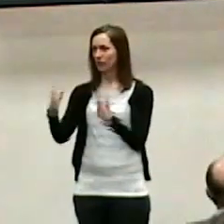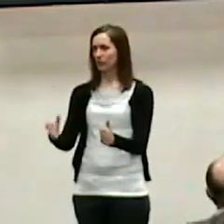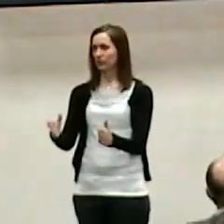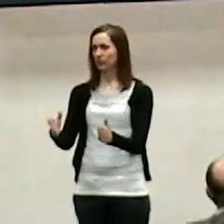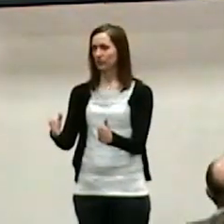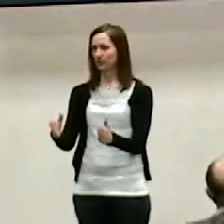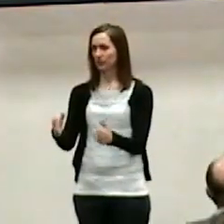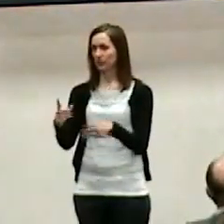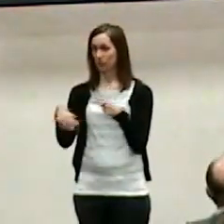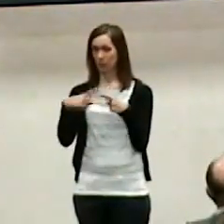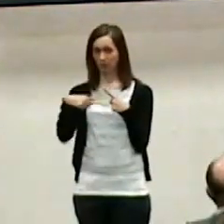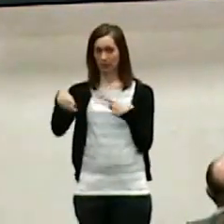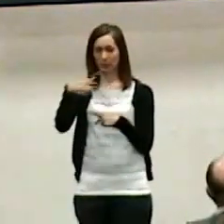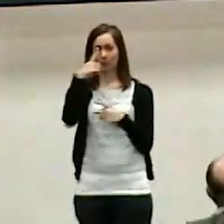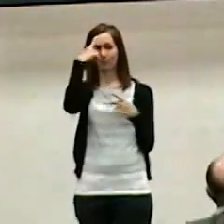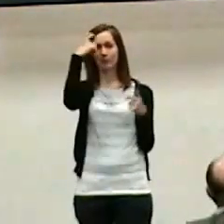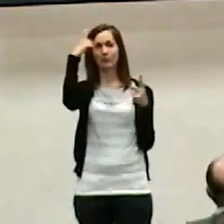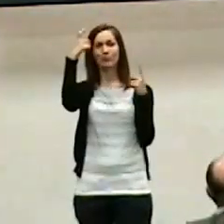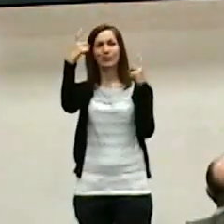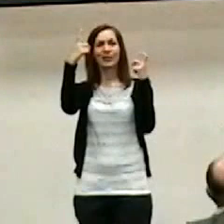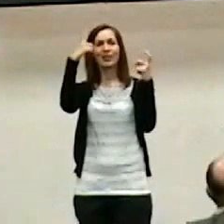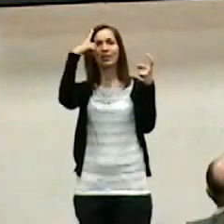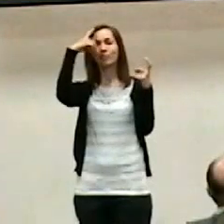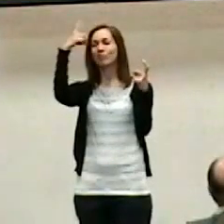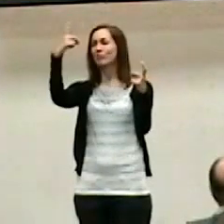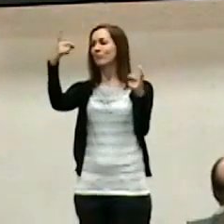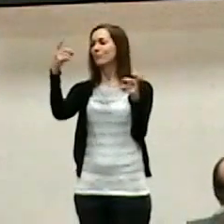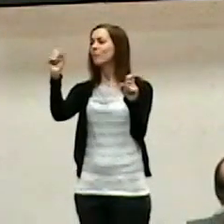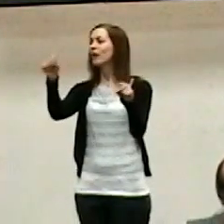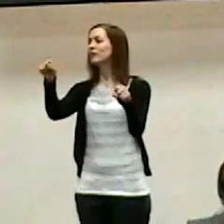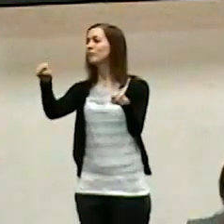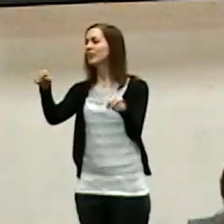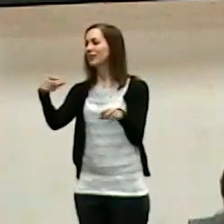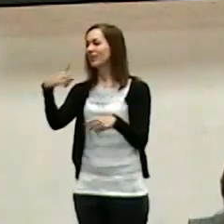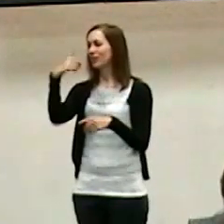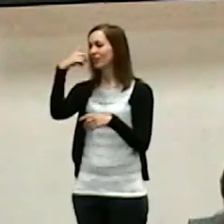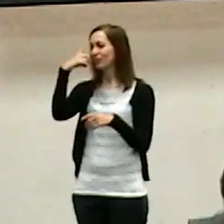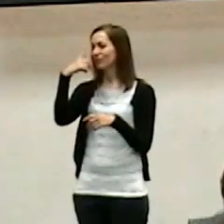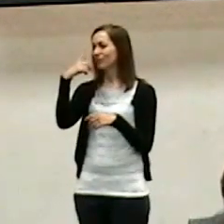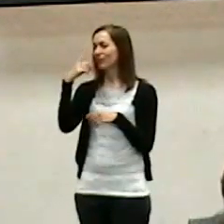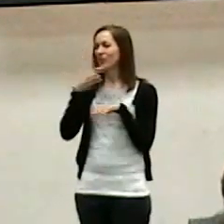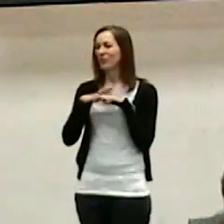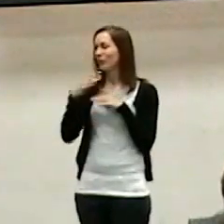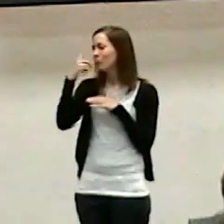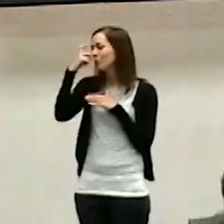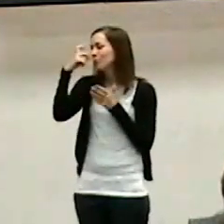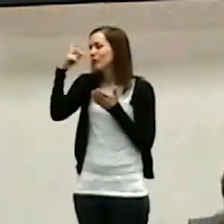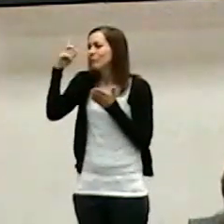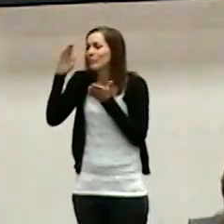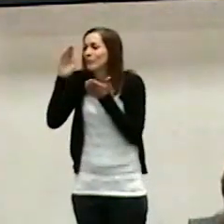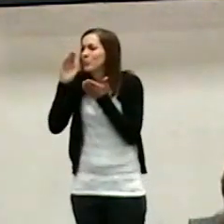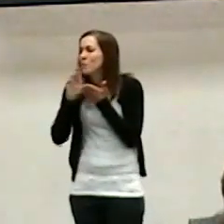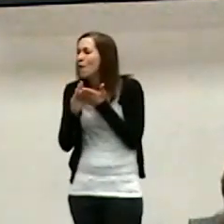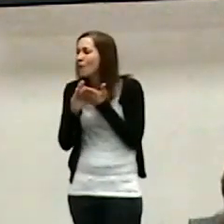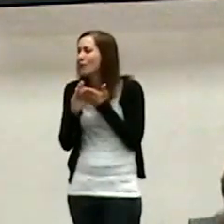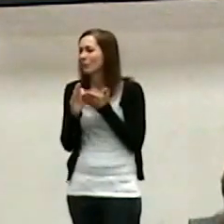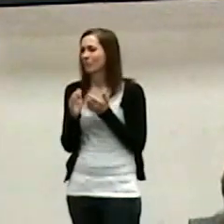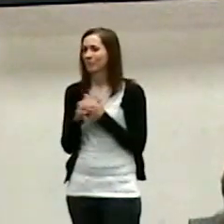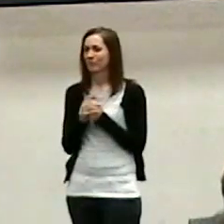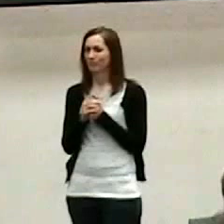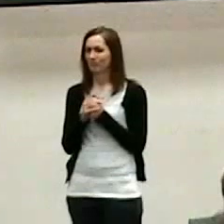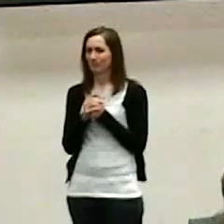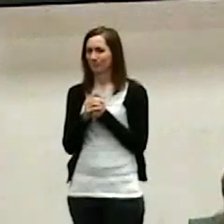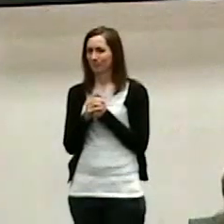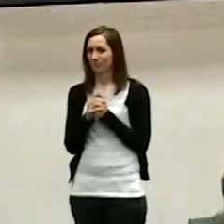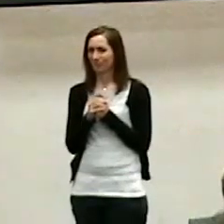when you are dreaming dreams dream no small dream they